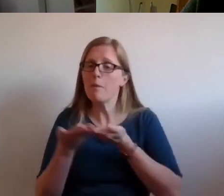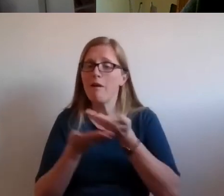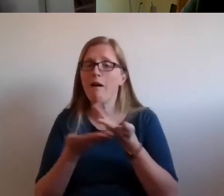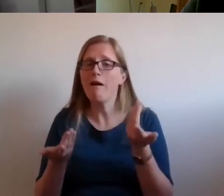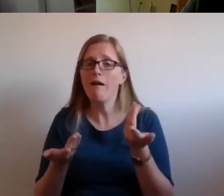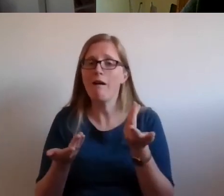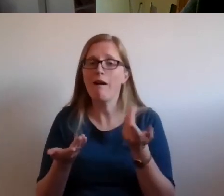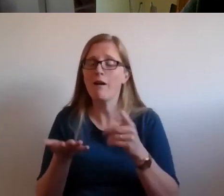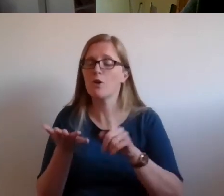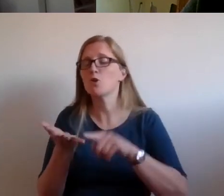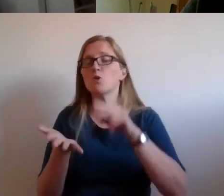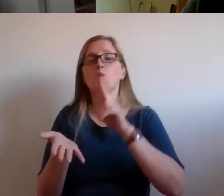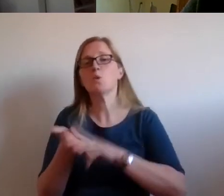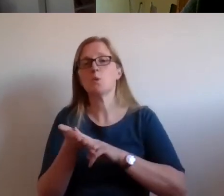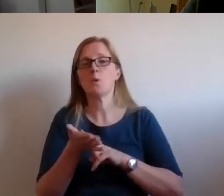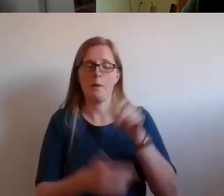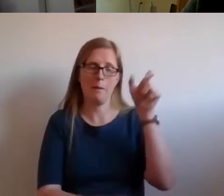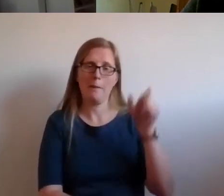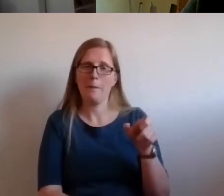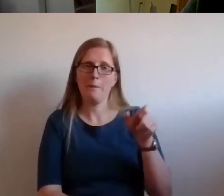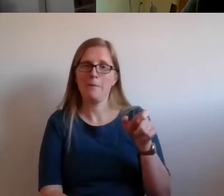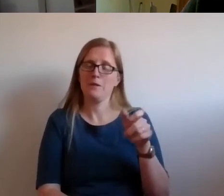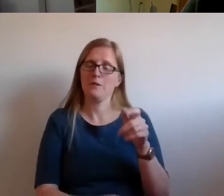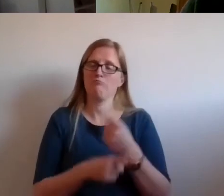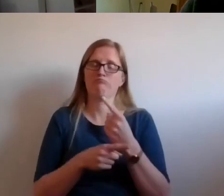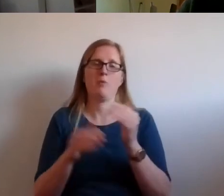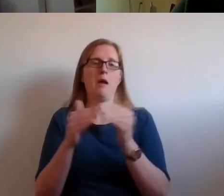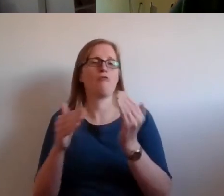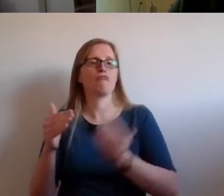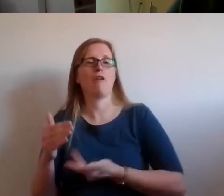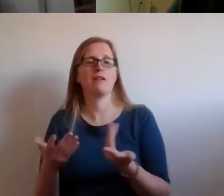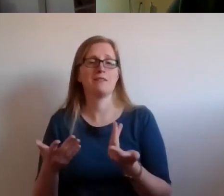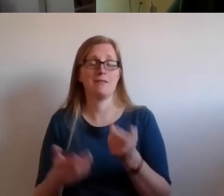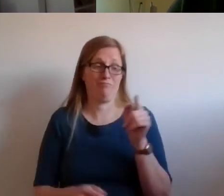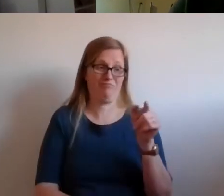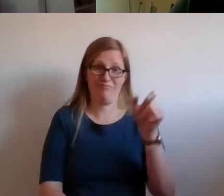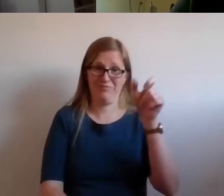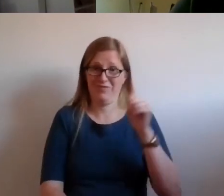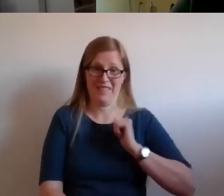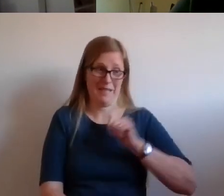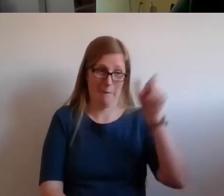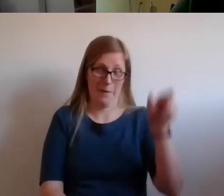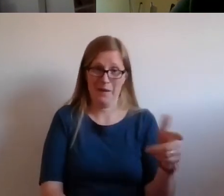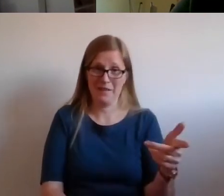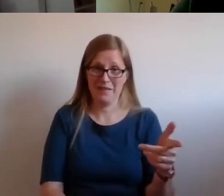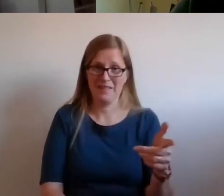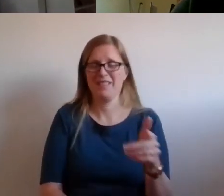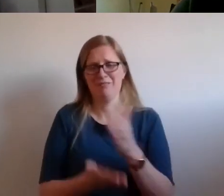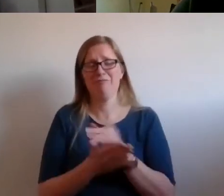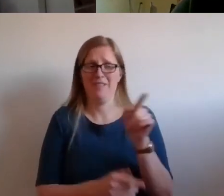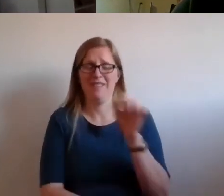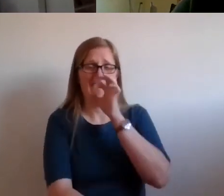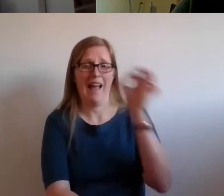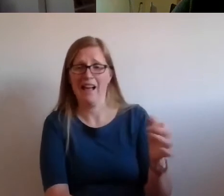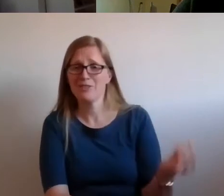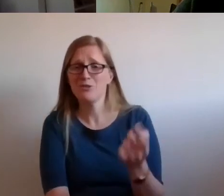rapporteur on the right to housing, who, as you know, is Canadian. And so she's the one she should, if you're not already, she's the one you should be asking and